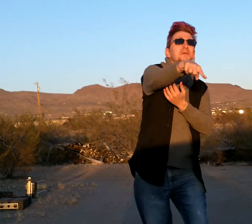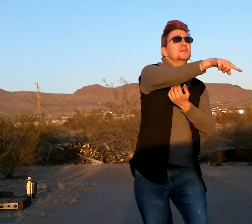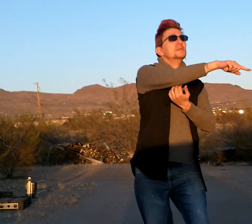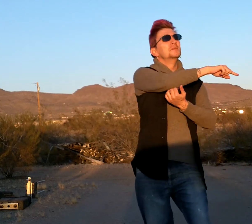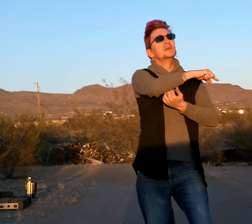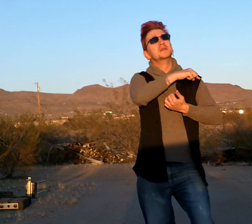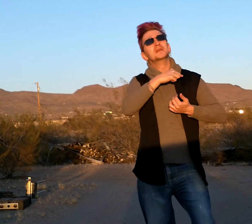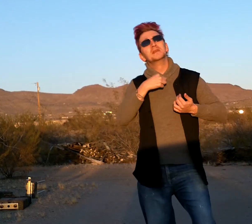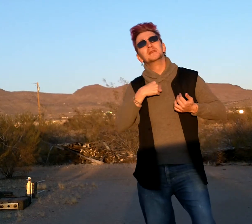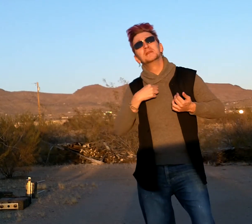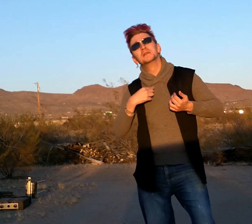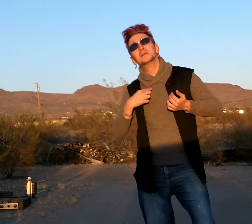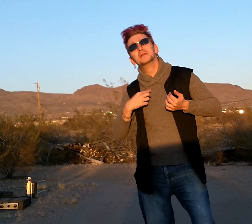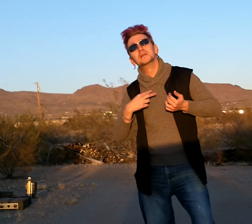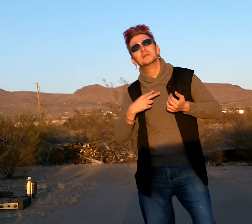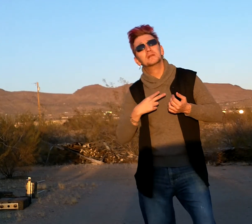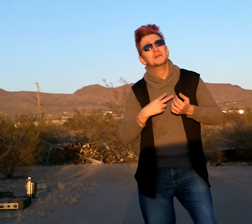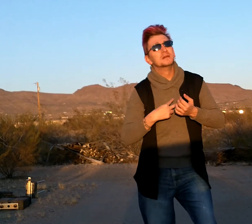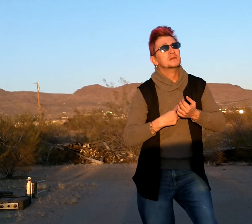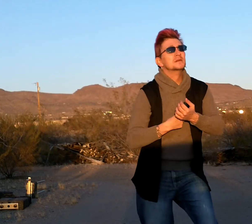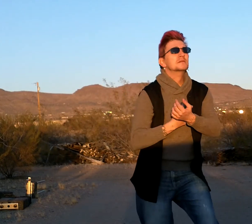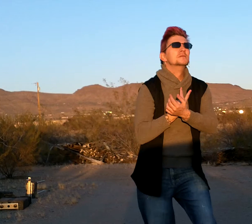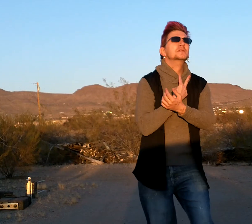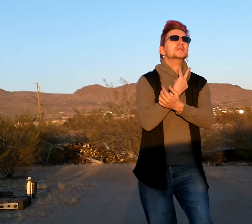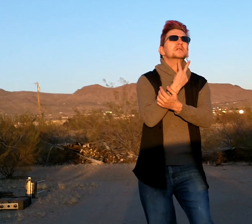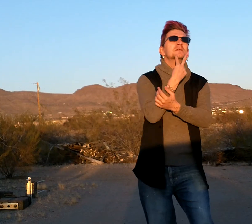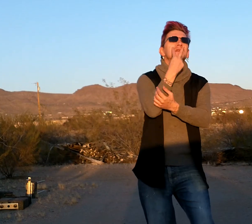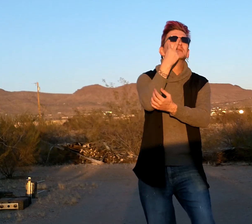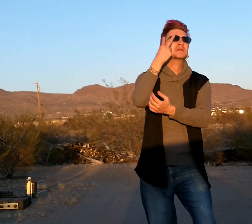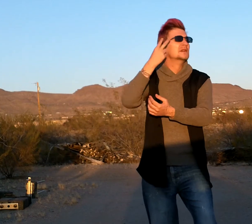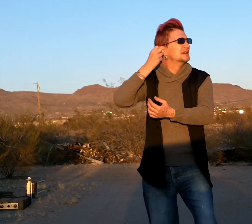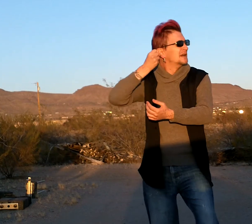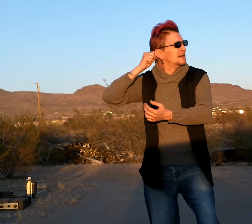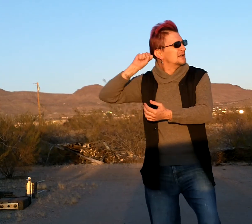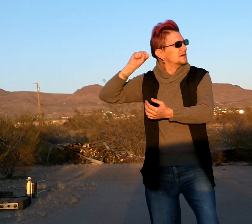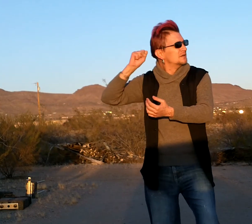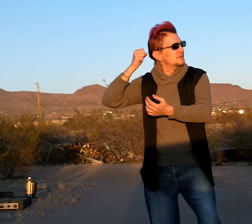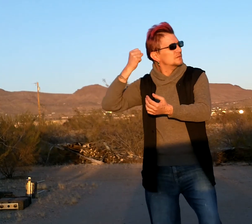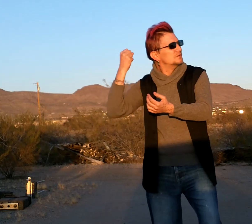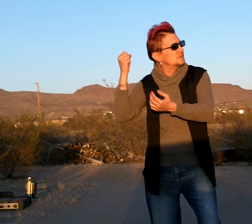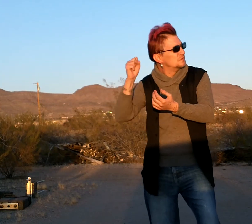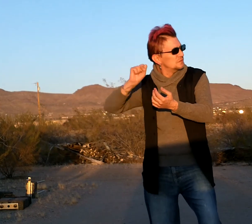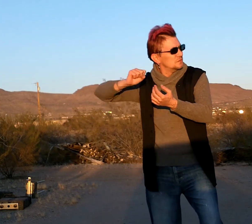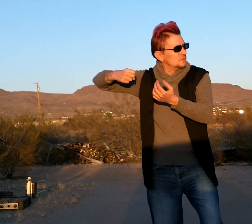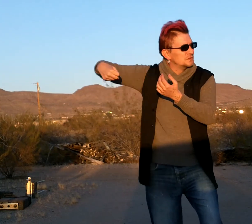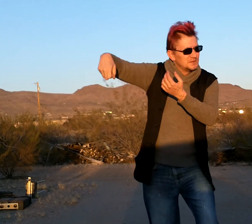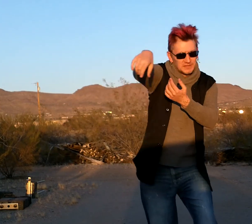me, a voice was sounding.